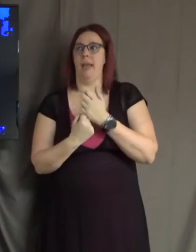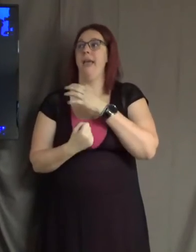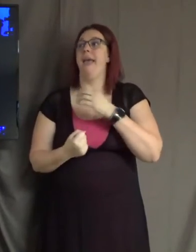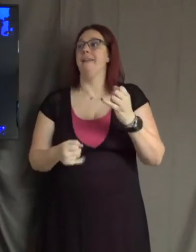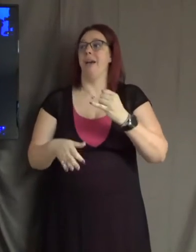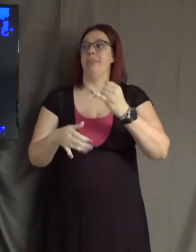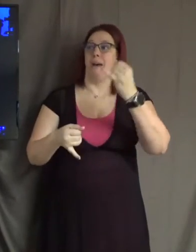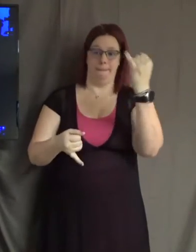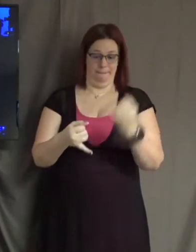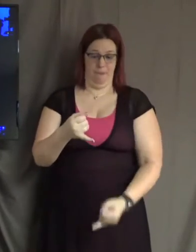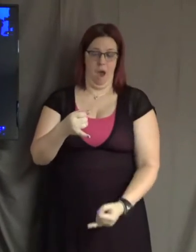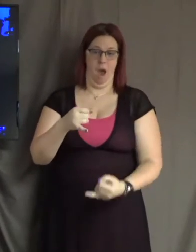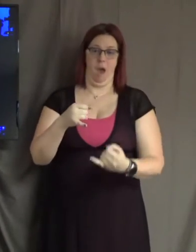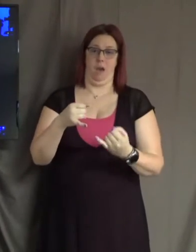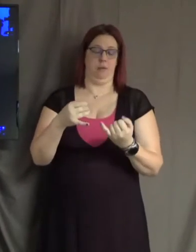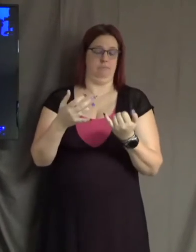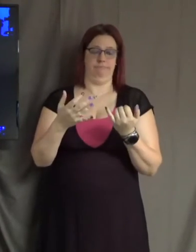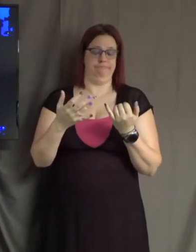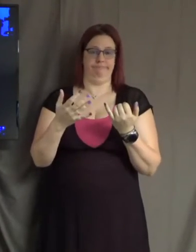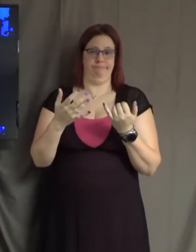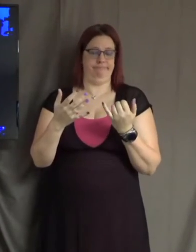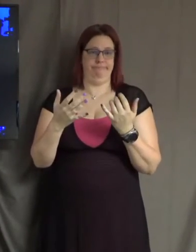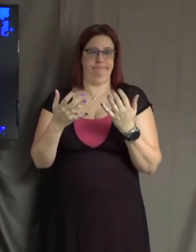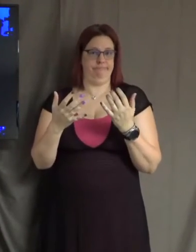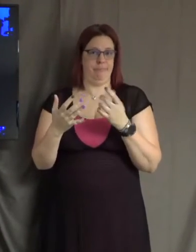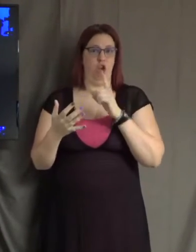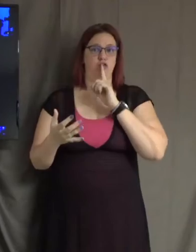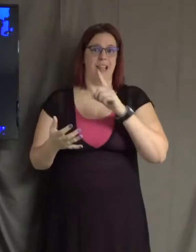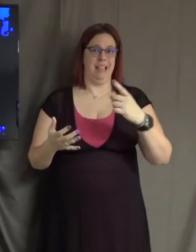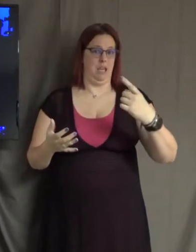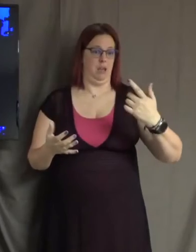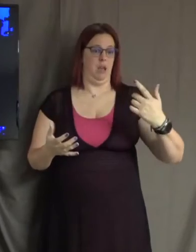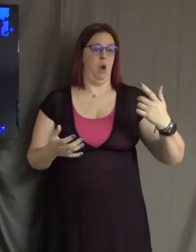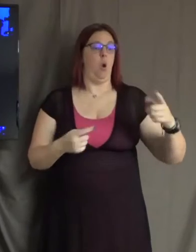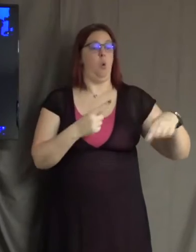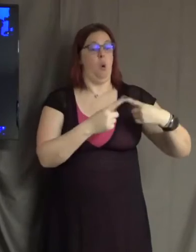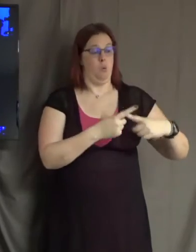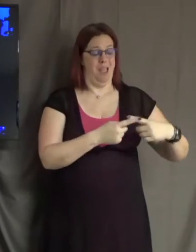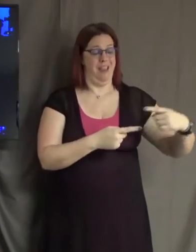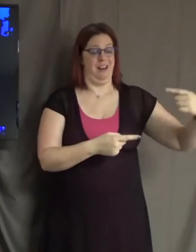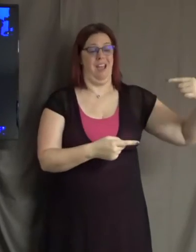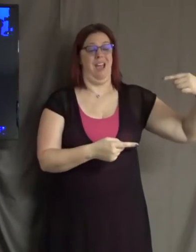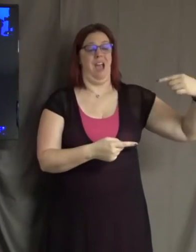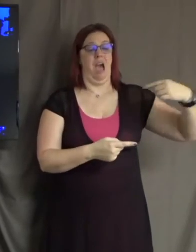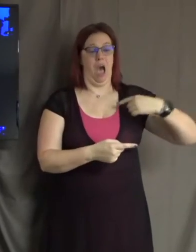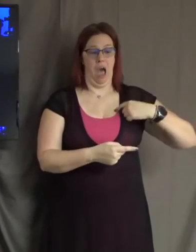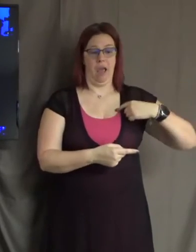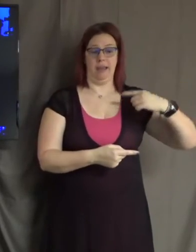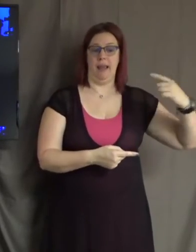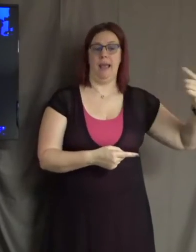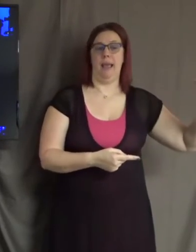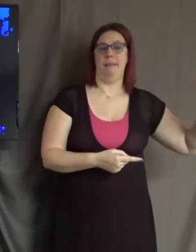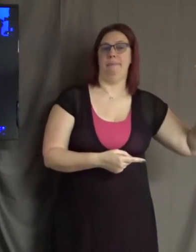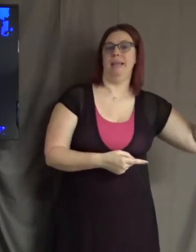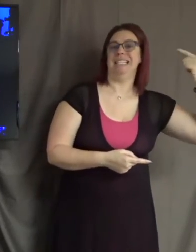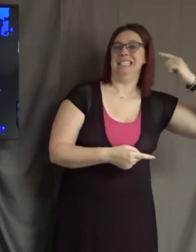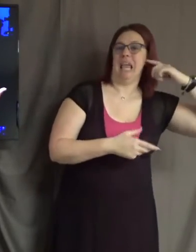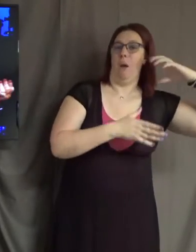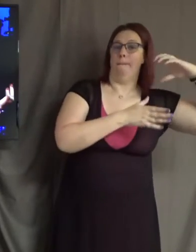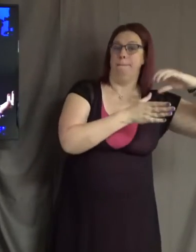being soundbitten and doing some of this work is about people I kept thinking, okay, people may want to